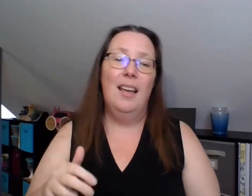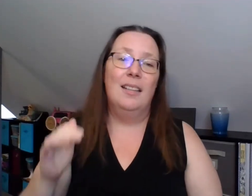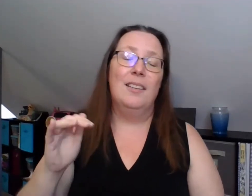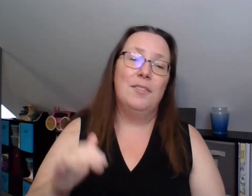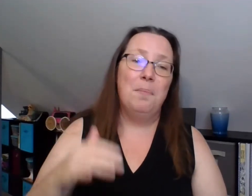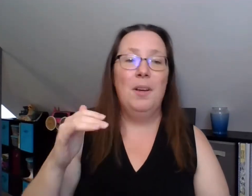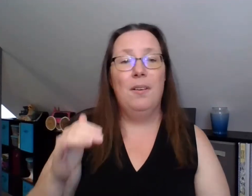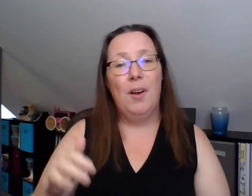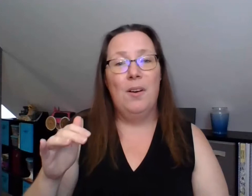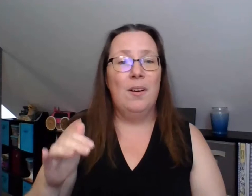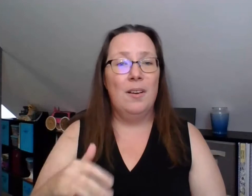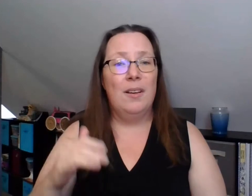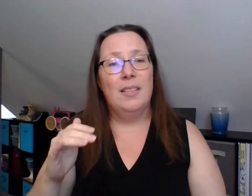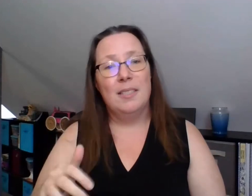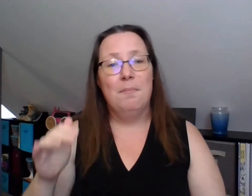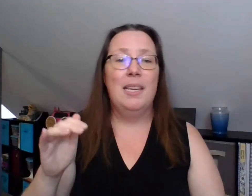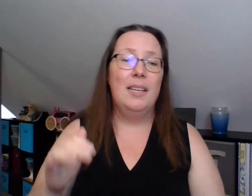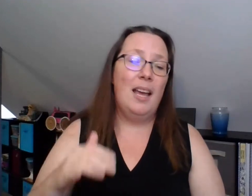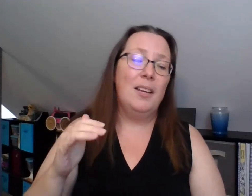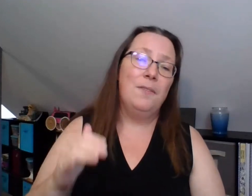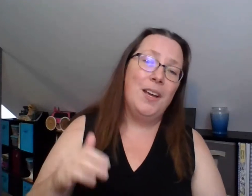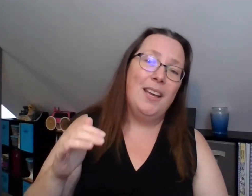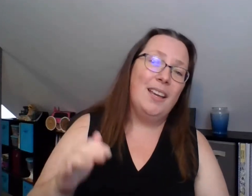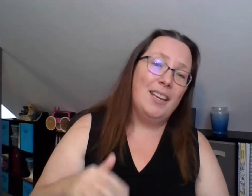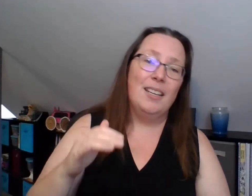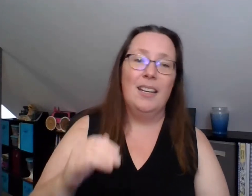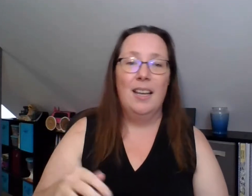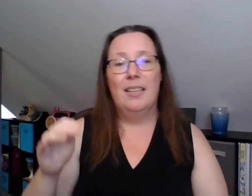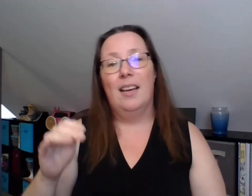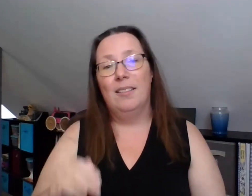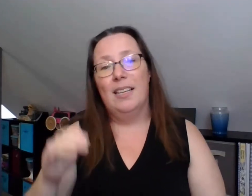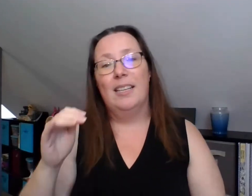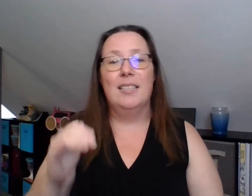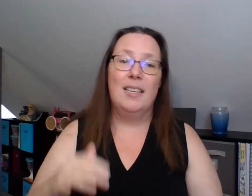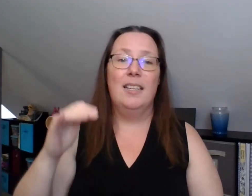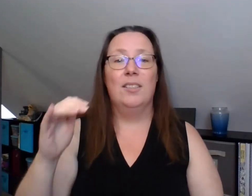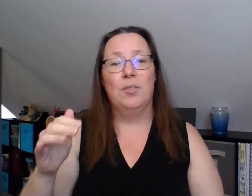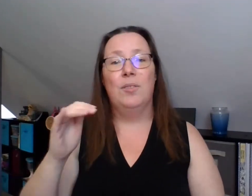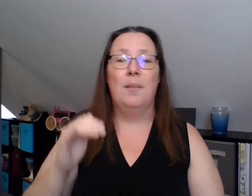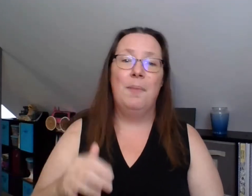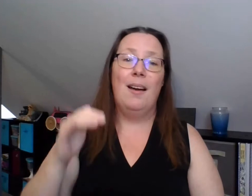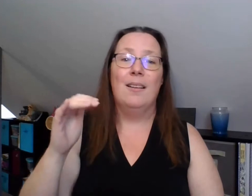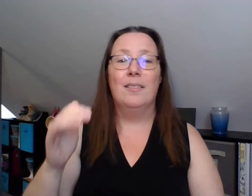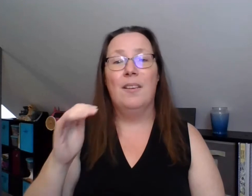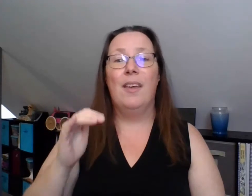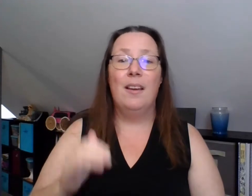Lift up your voice, be not afraid. Now let us sing to the power of the